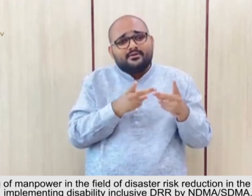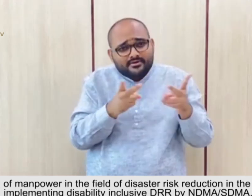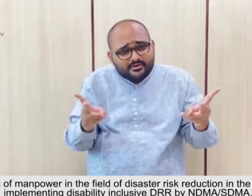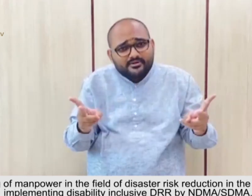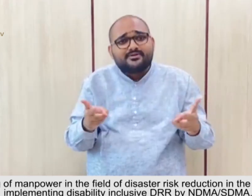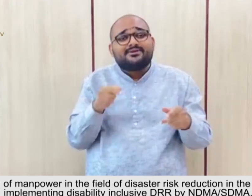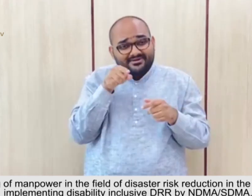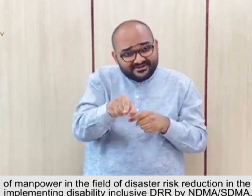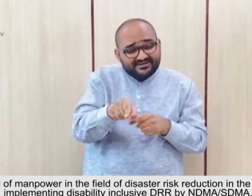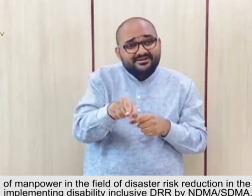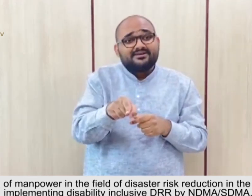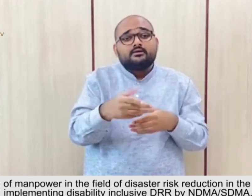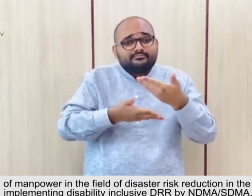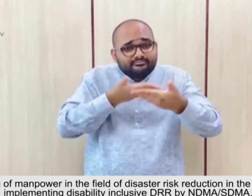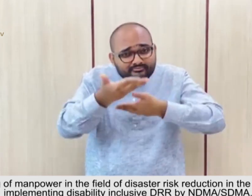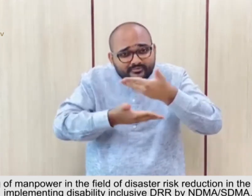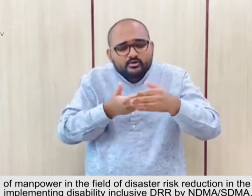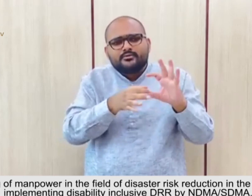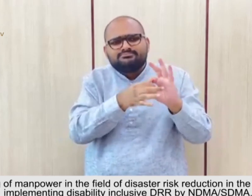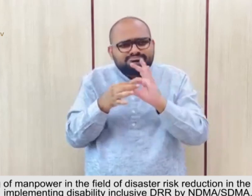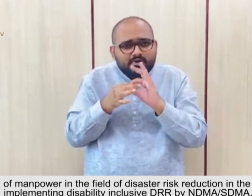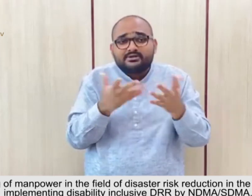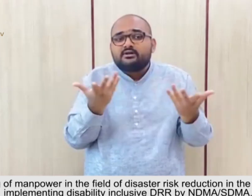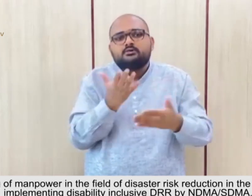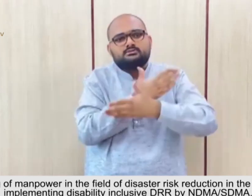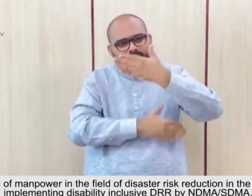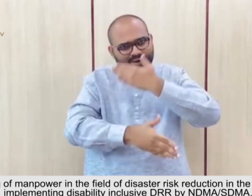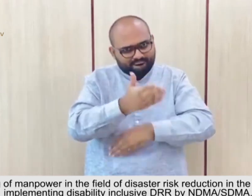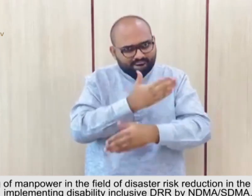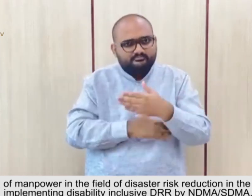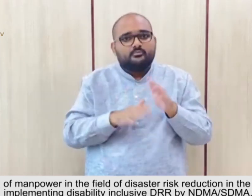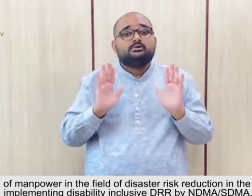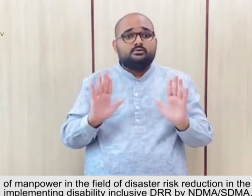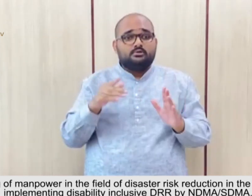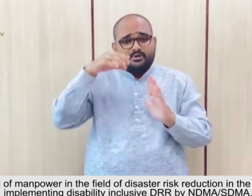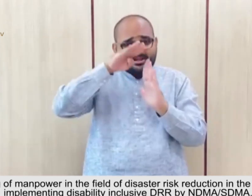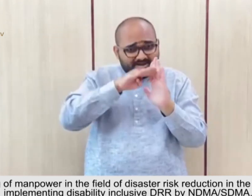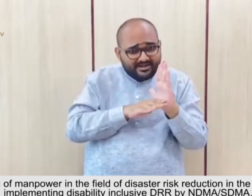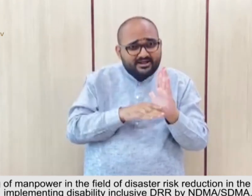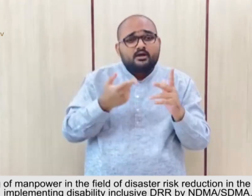implementing disability inclusive DRR by